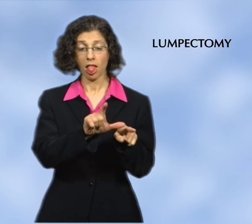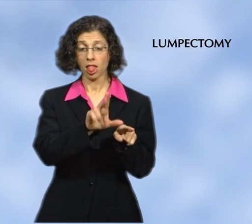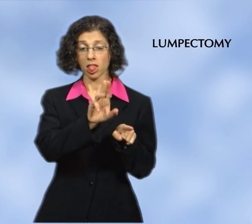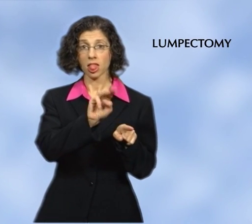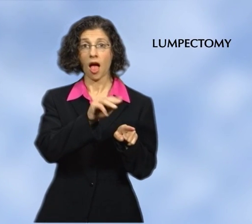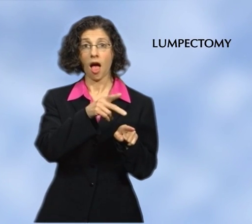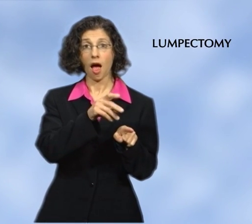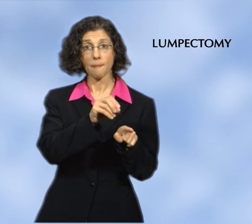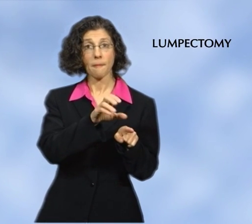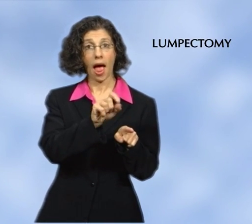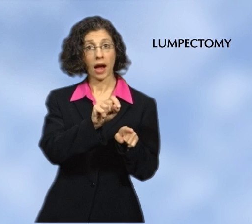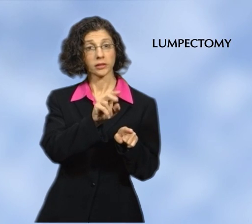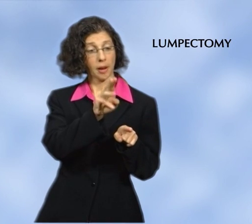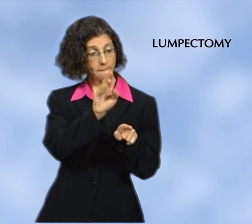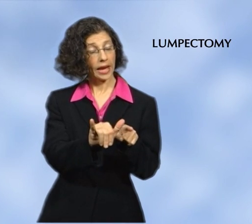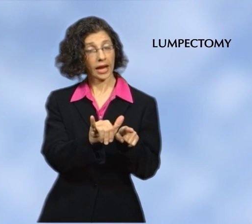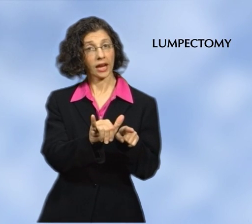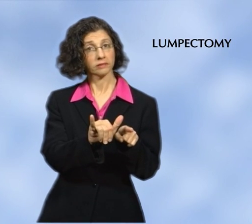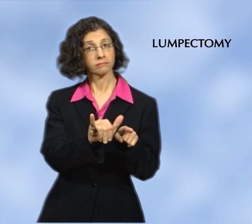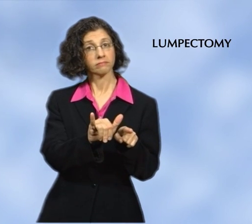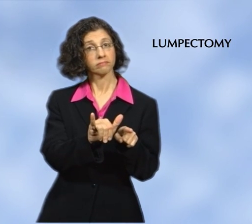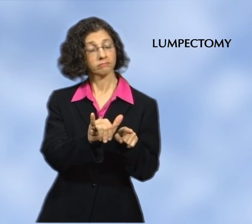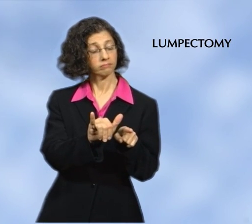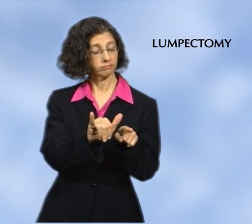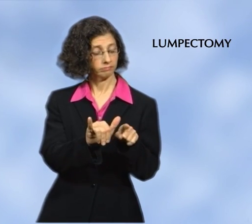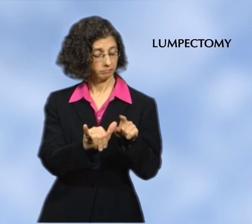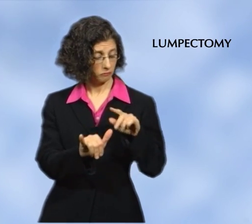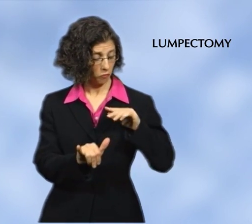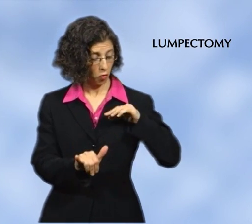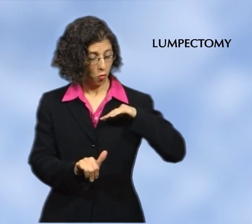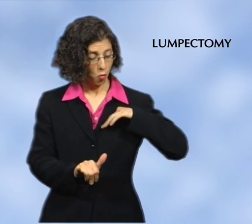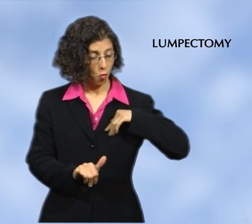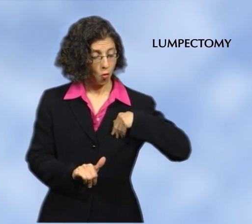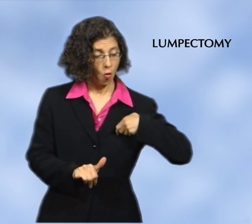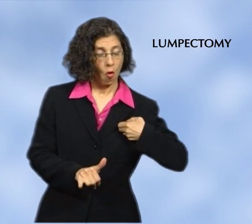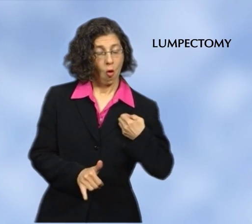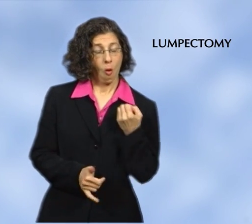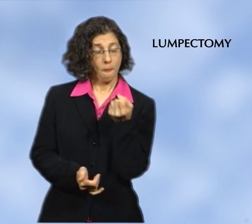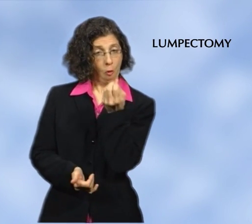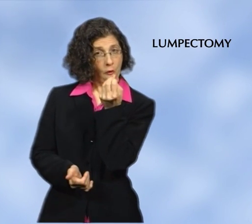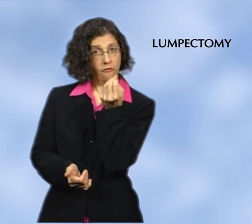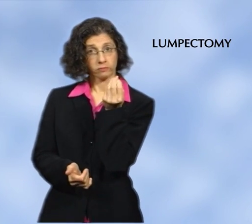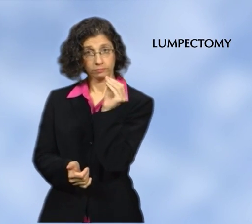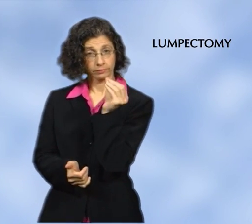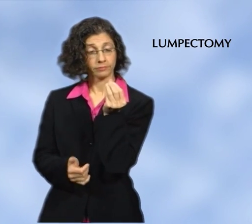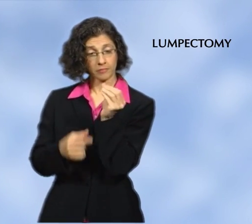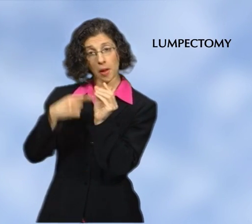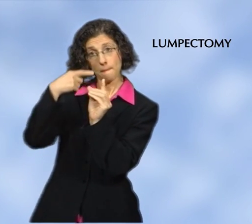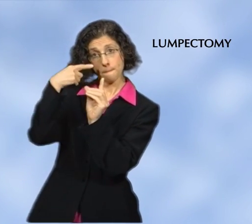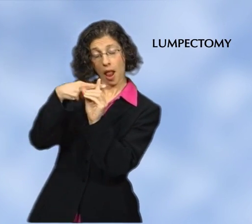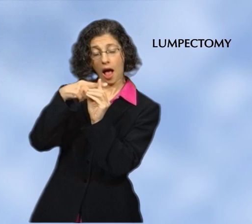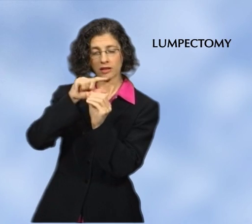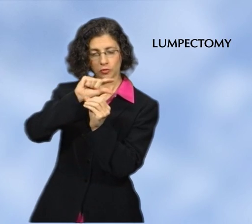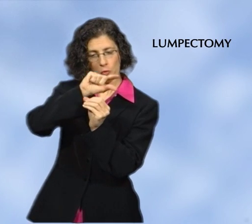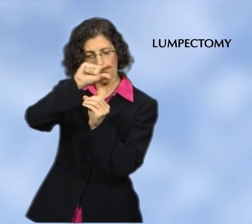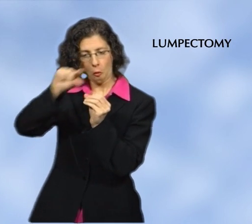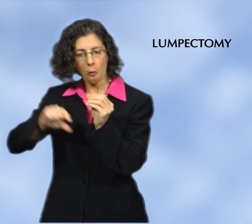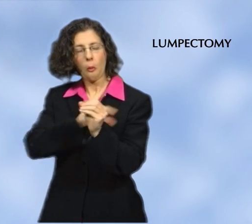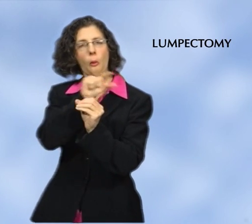In a lumpectomy, the cancerous tumor is removed along